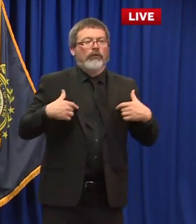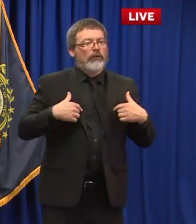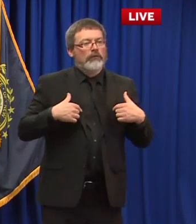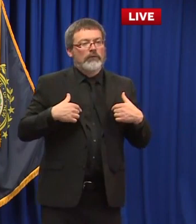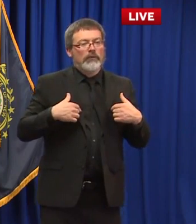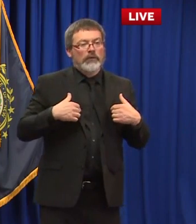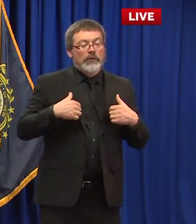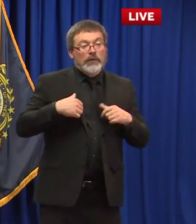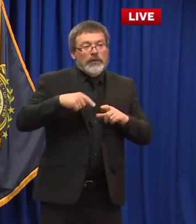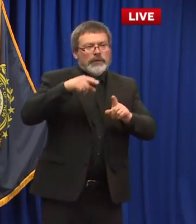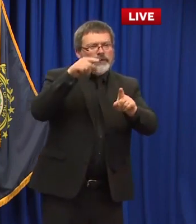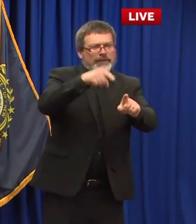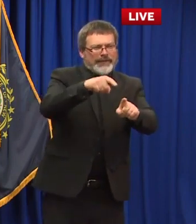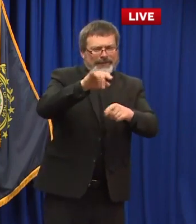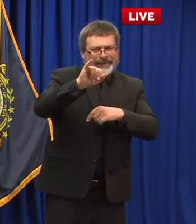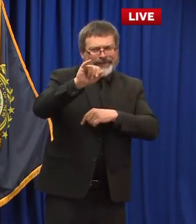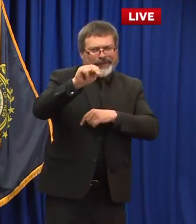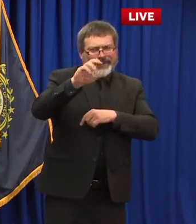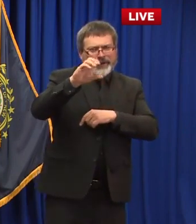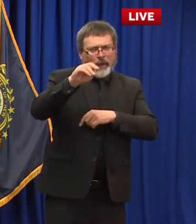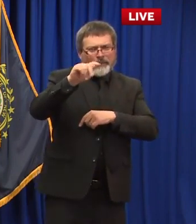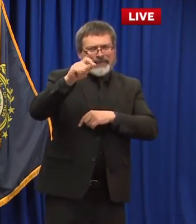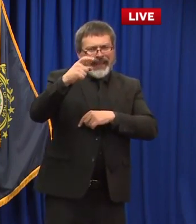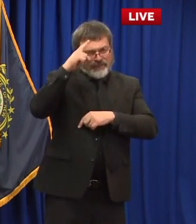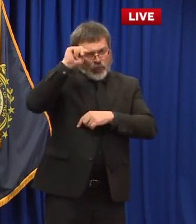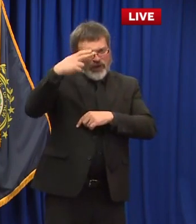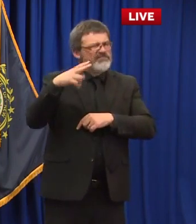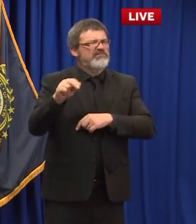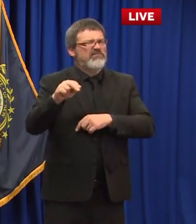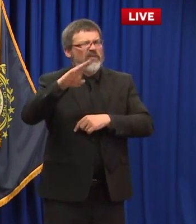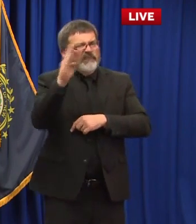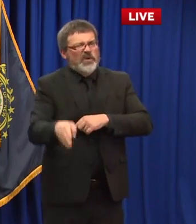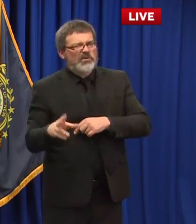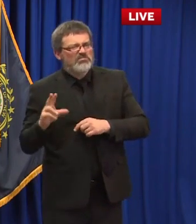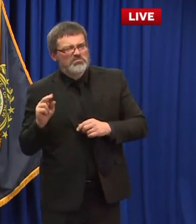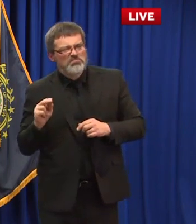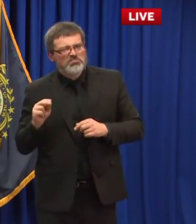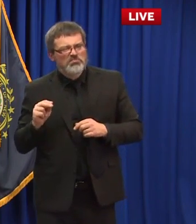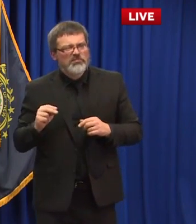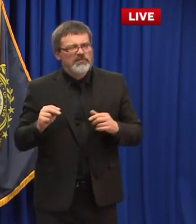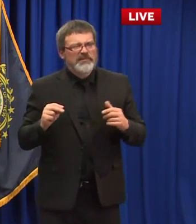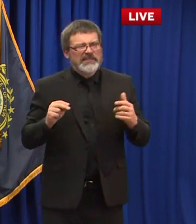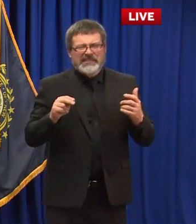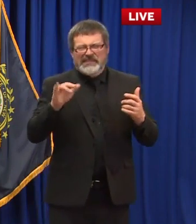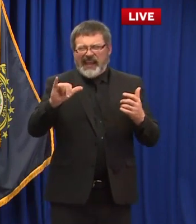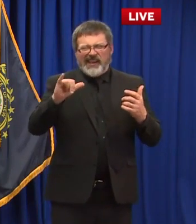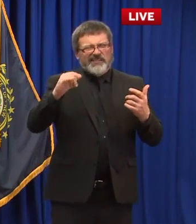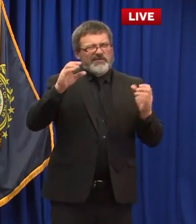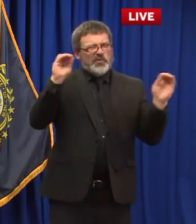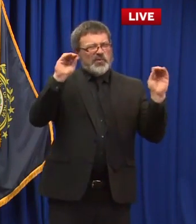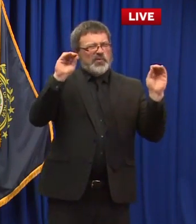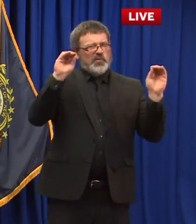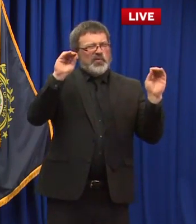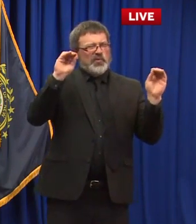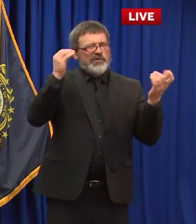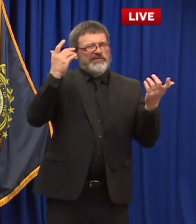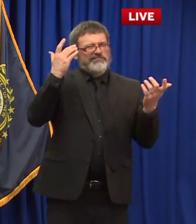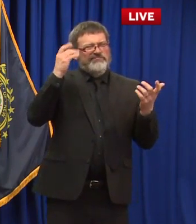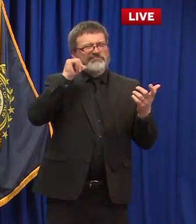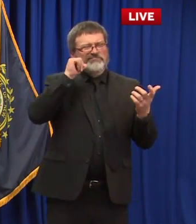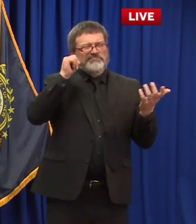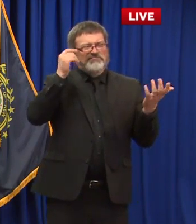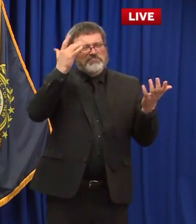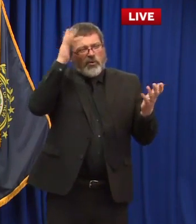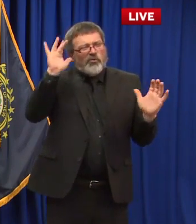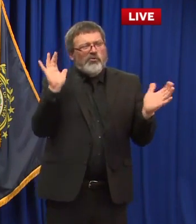should not be looking to increase business taxes on businesses when they're going through tough economic times it makes no logical sense but good management wins the day i really